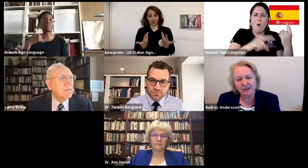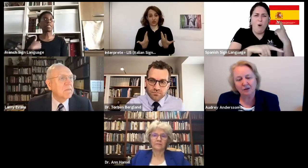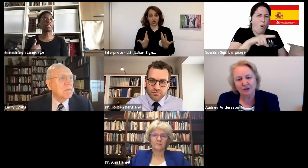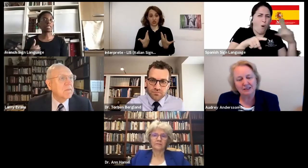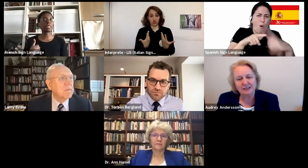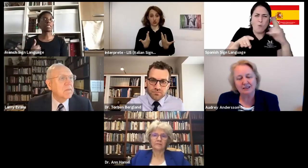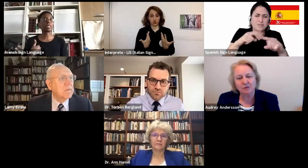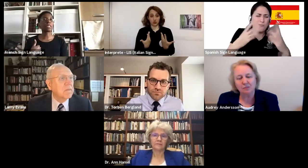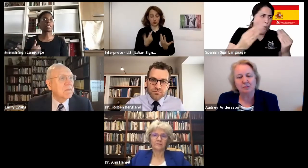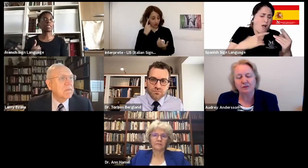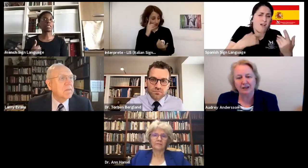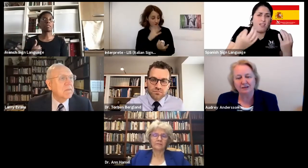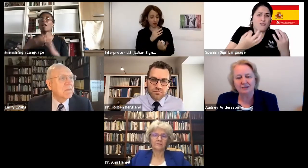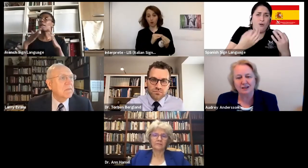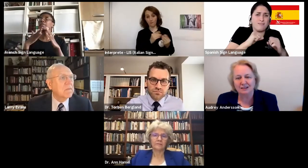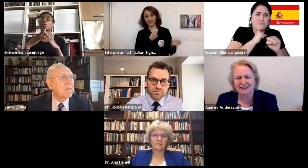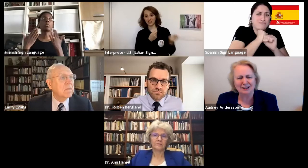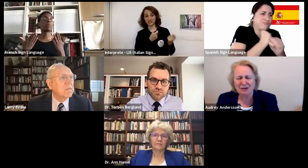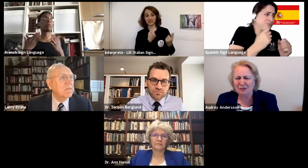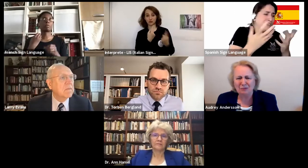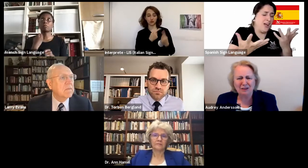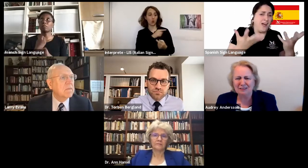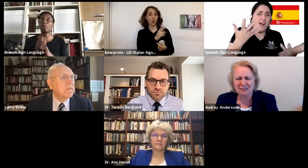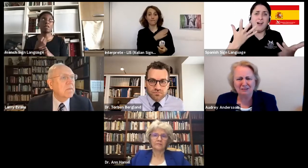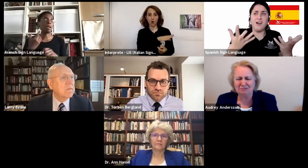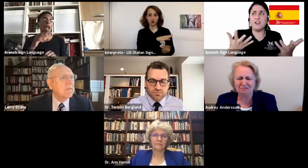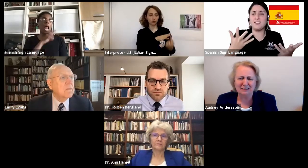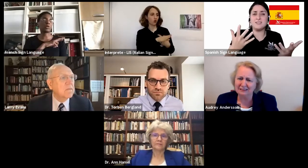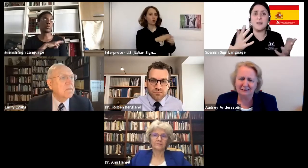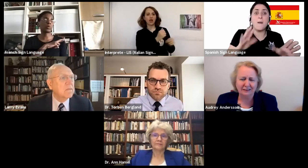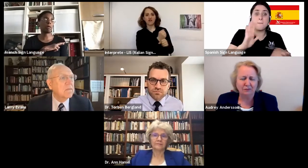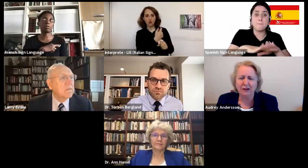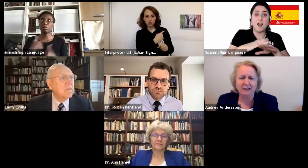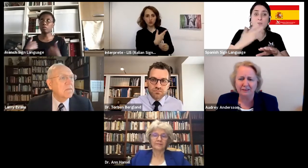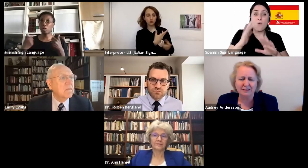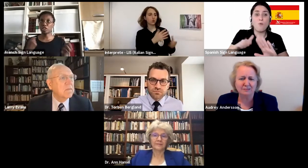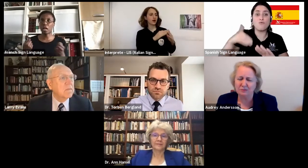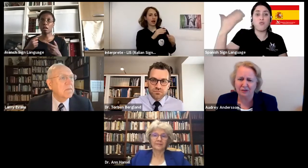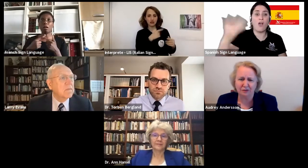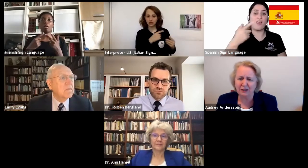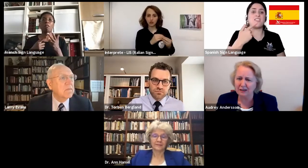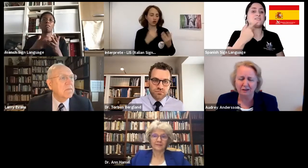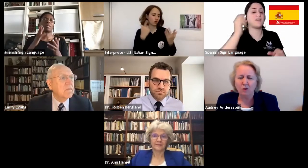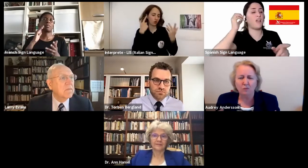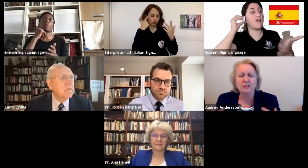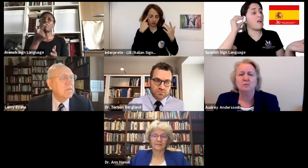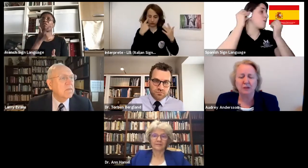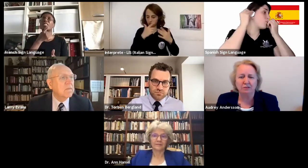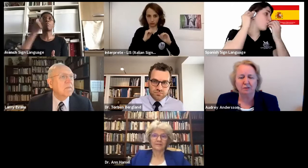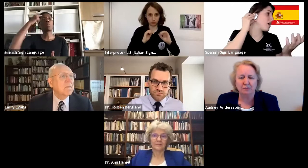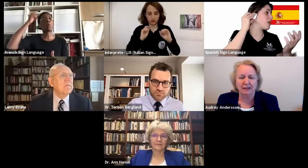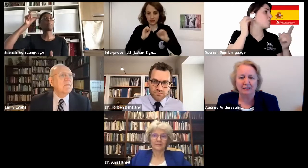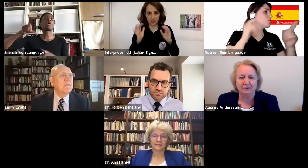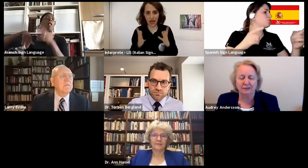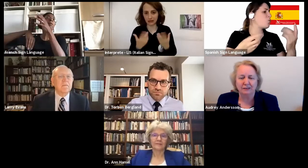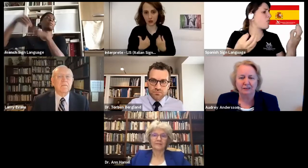And, you know, it's easy for people on the outside to say, well, you know, why can't they just move on? Why can't they should be